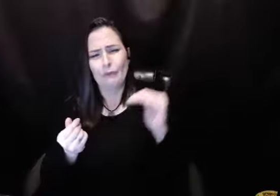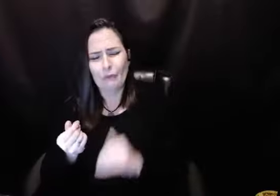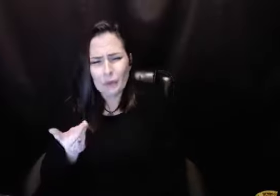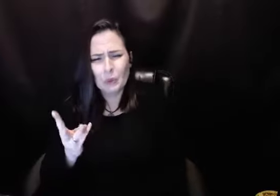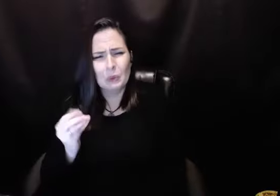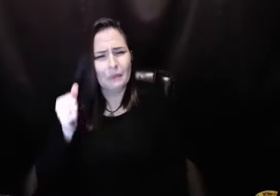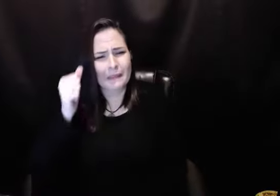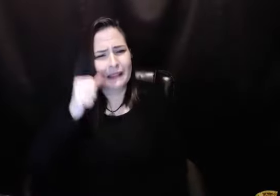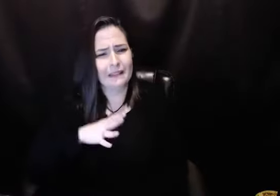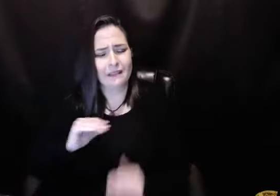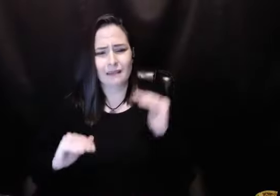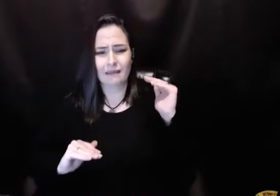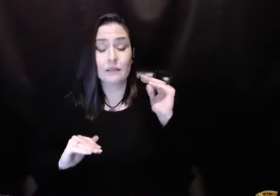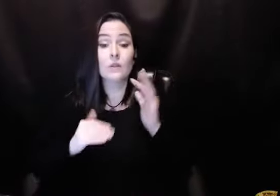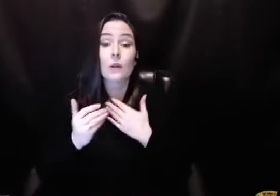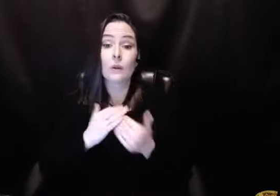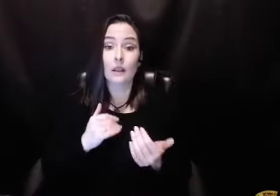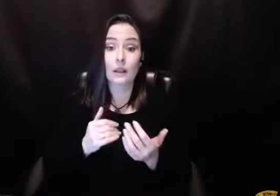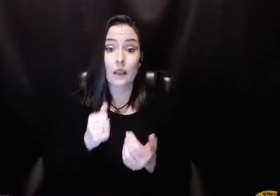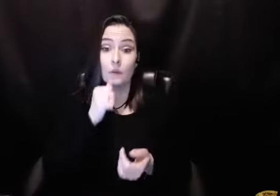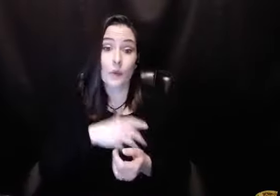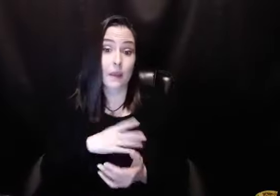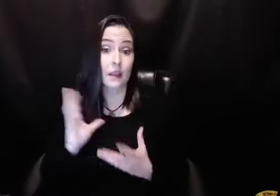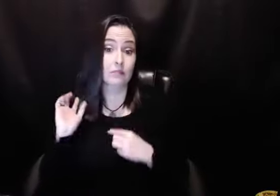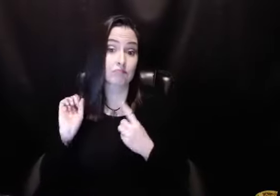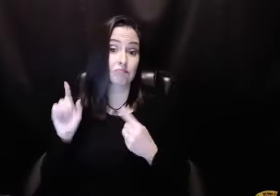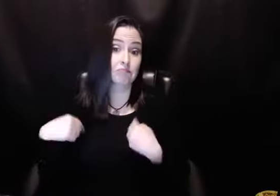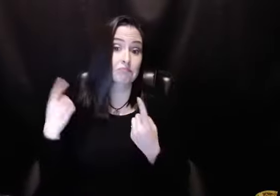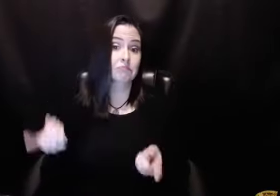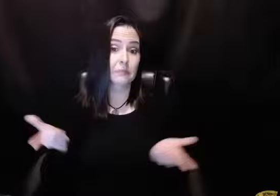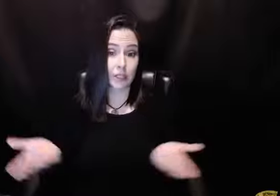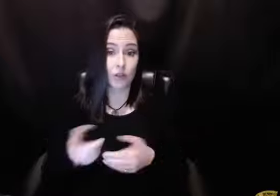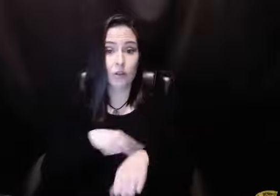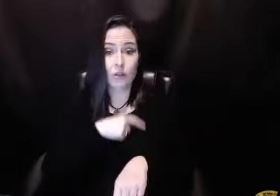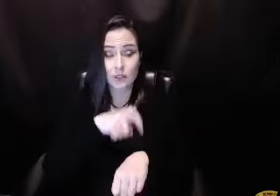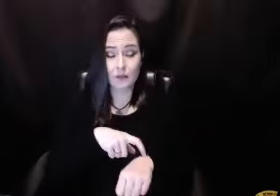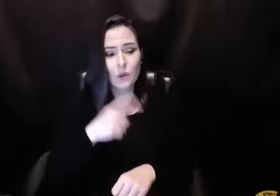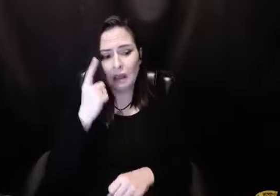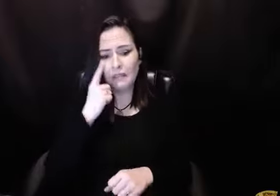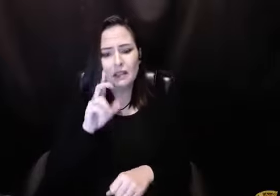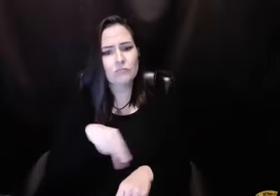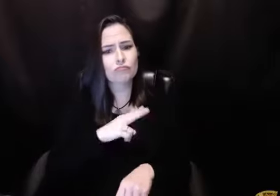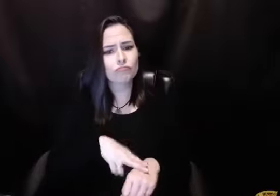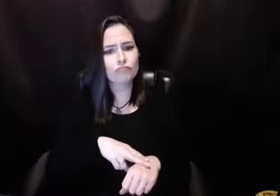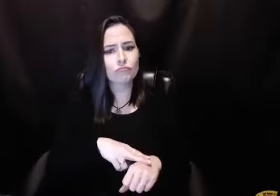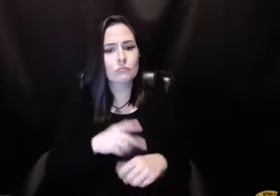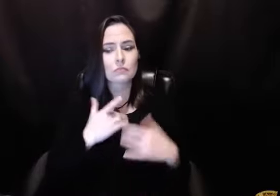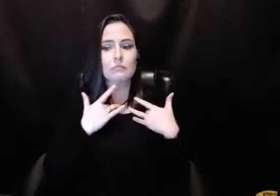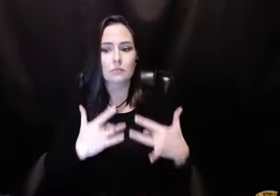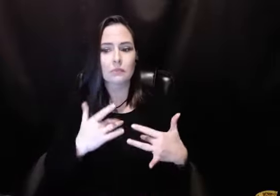large on the female side. And for women that have been in Al-Anon for a long time. And so I